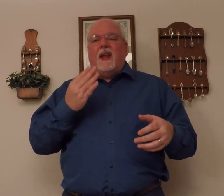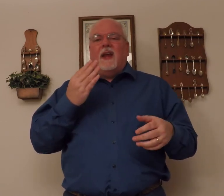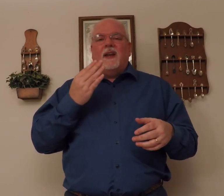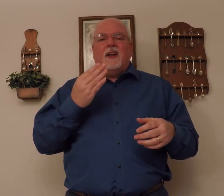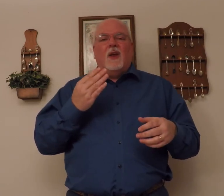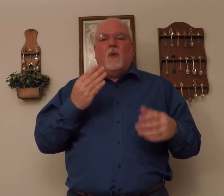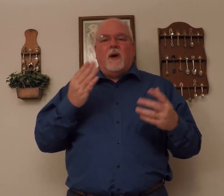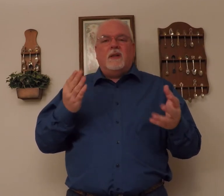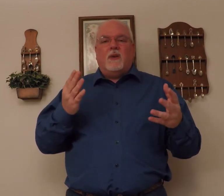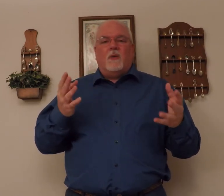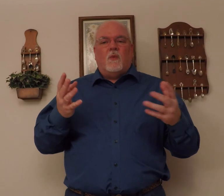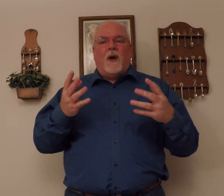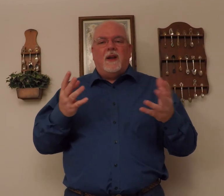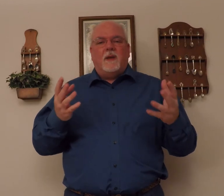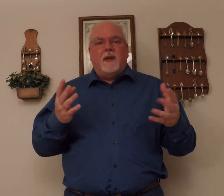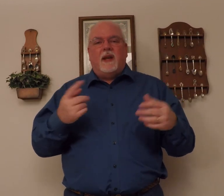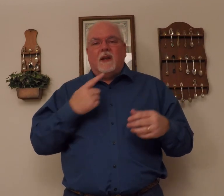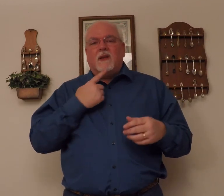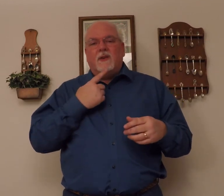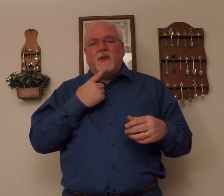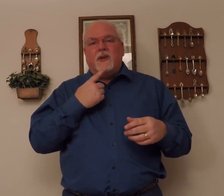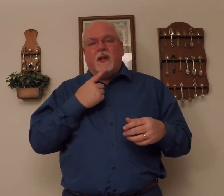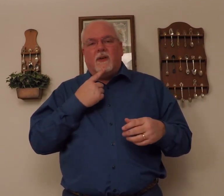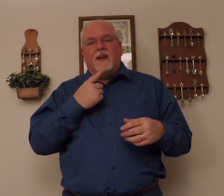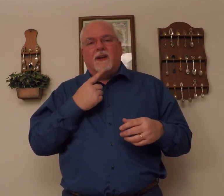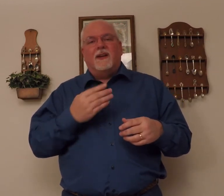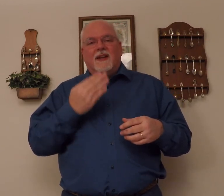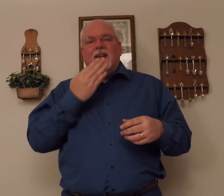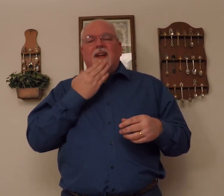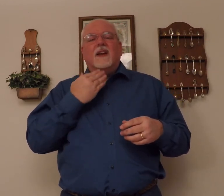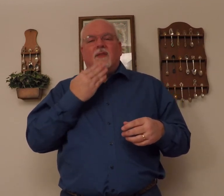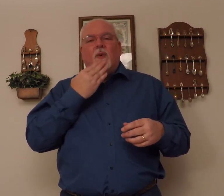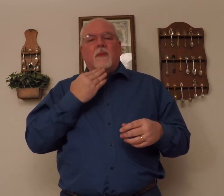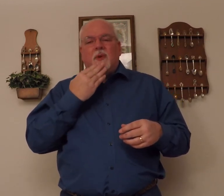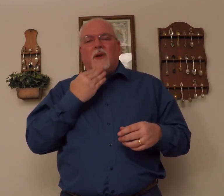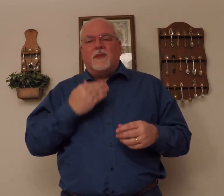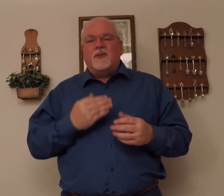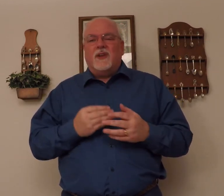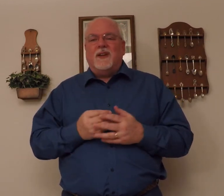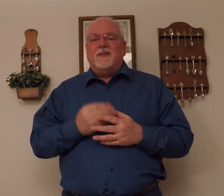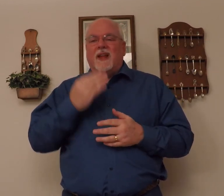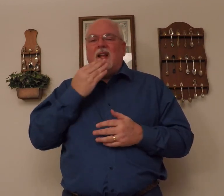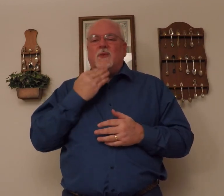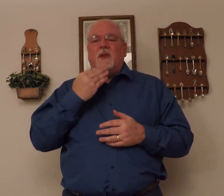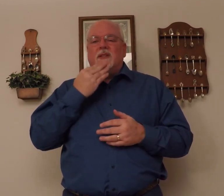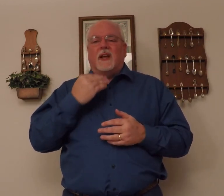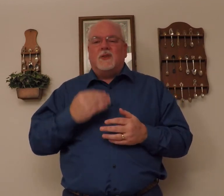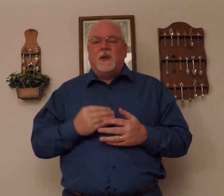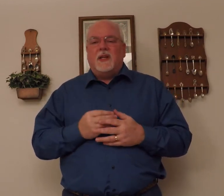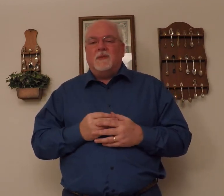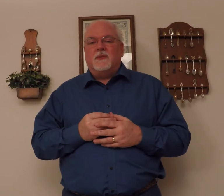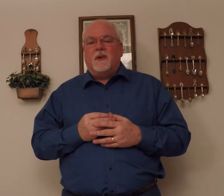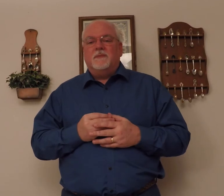And where does it wind up getting? It's on your chin, isn't it? You have to wipe it off the chin. That's where the sign sweet comes from.